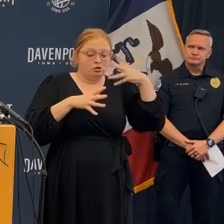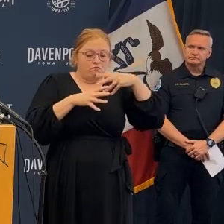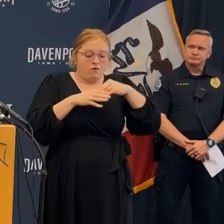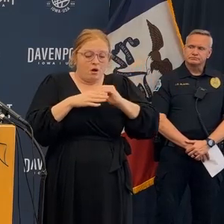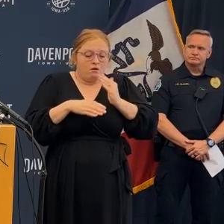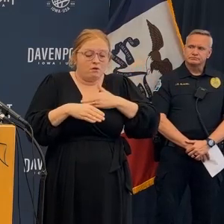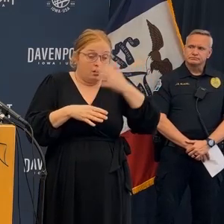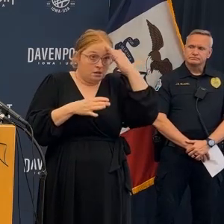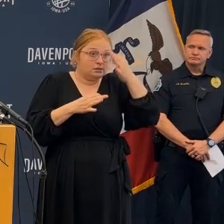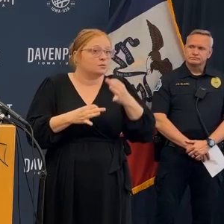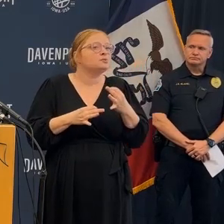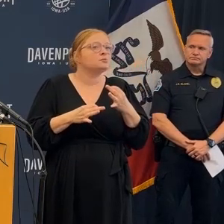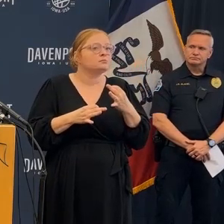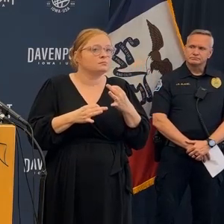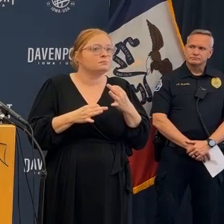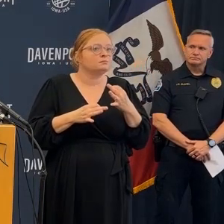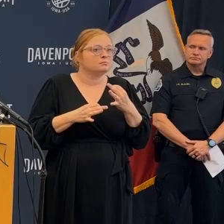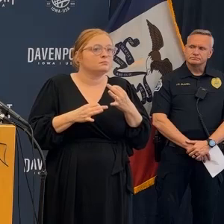there's a lot of things